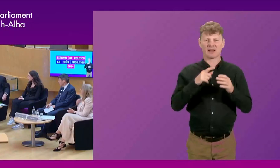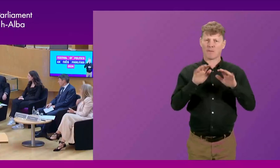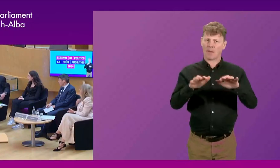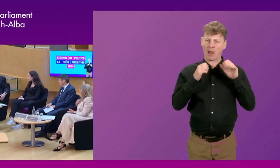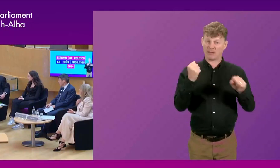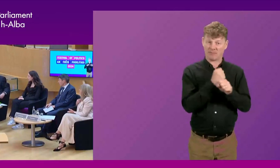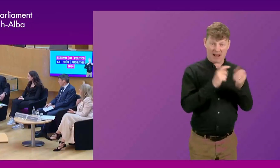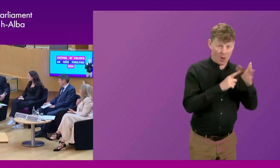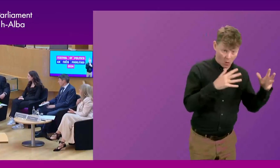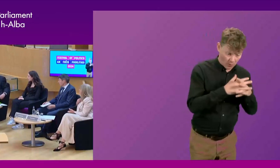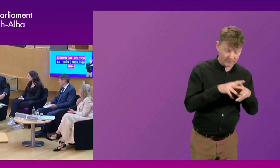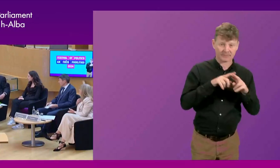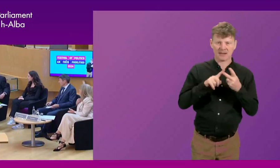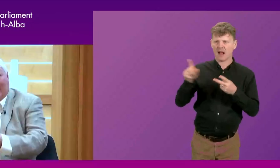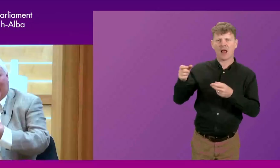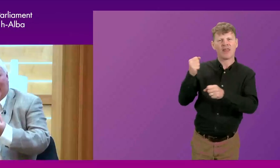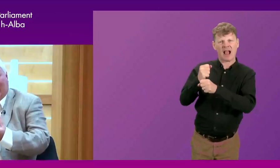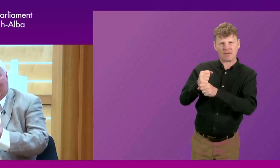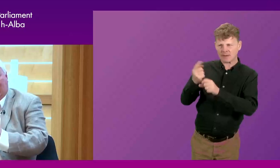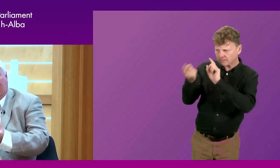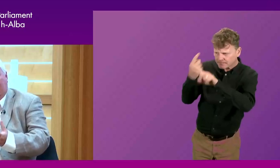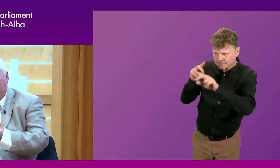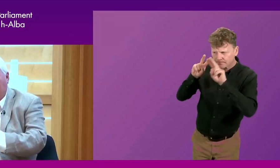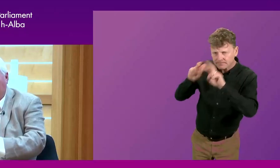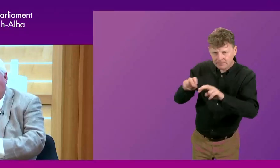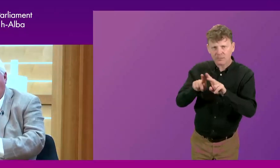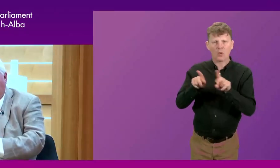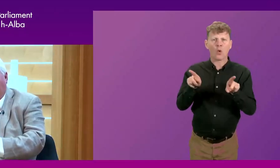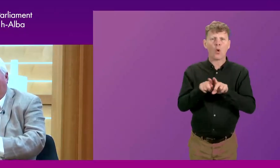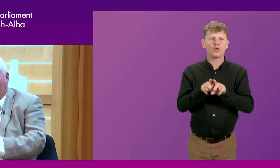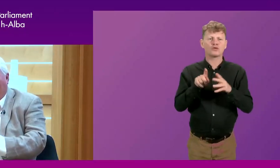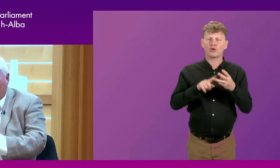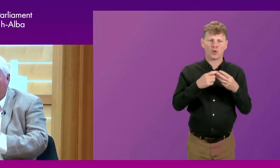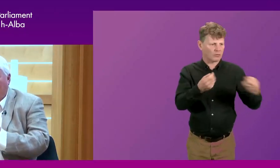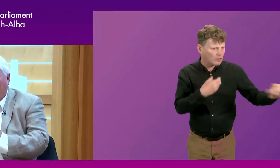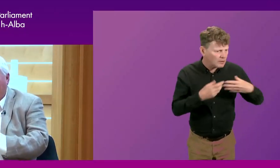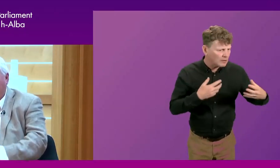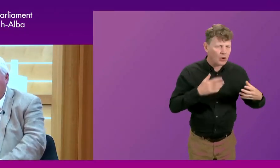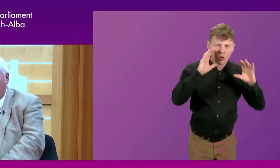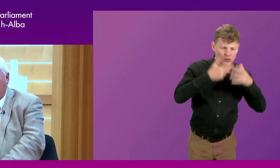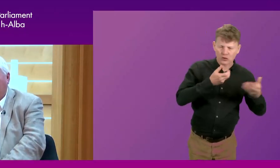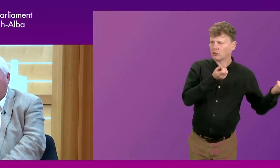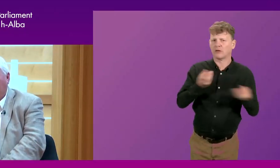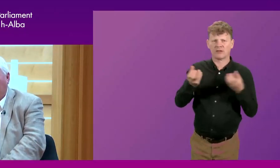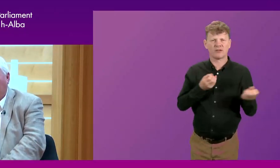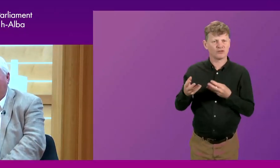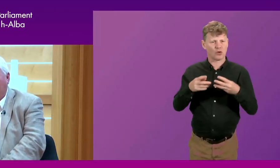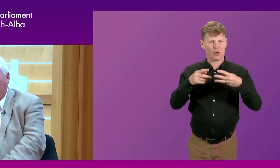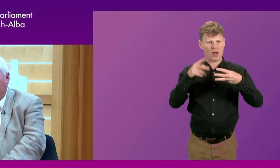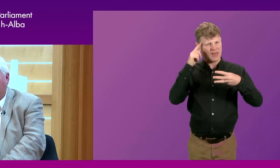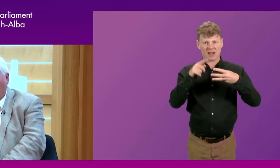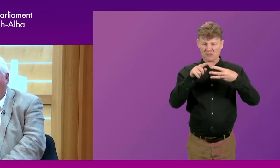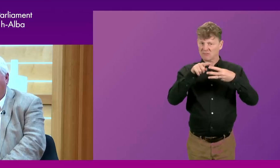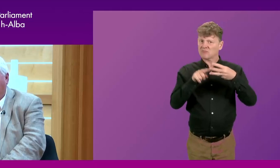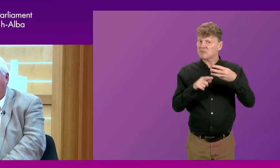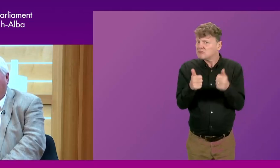they hold a governing executive to account, and they ventilate issues of concern to the people who elected them. And I think it's kind of two cheers on each